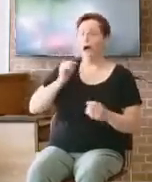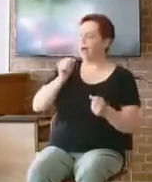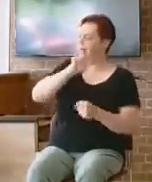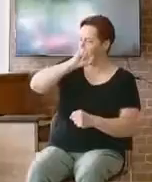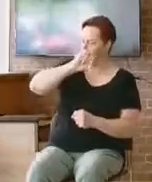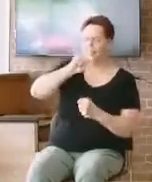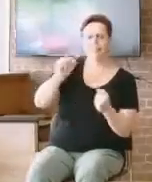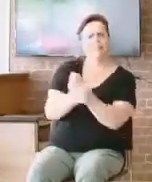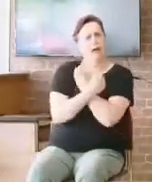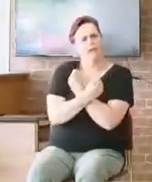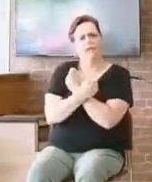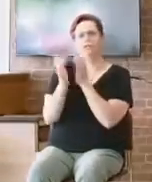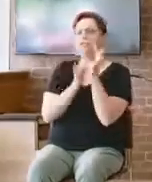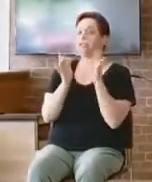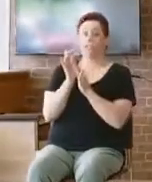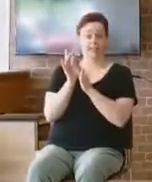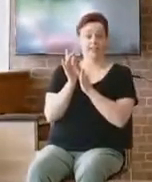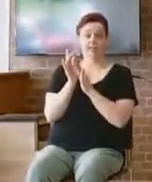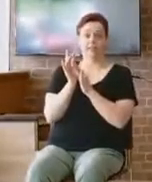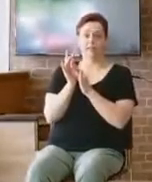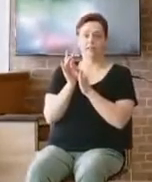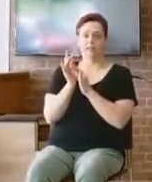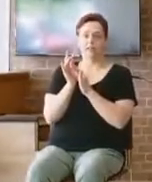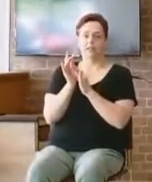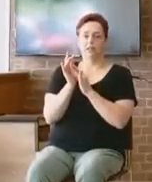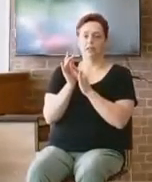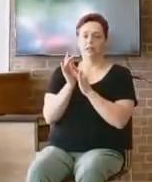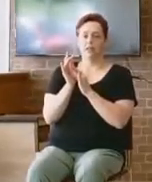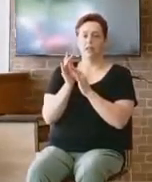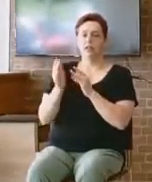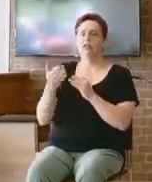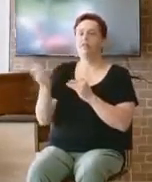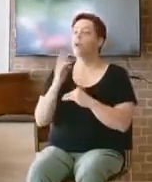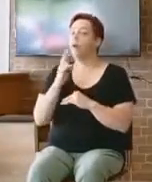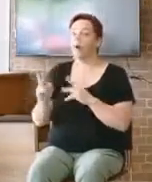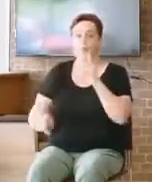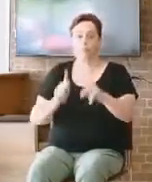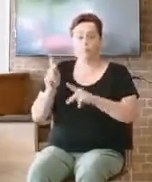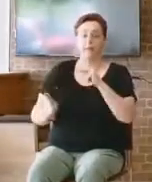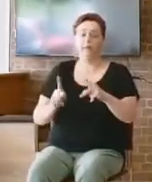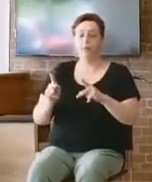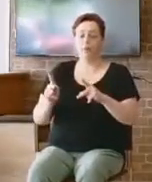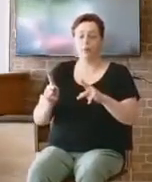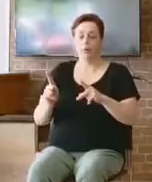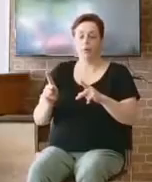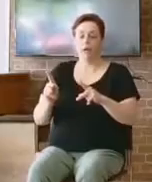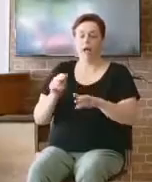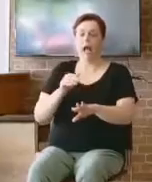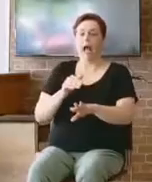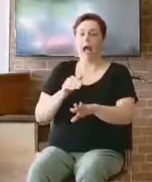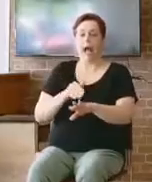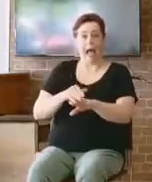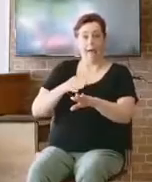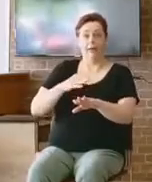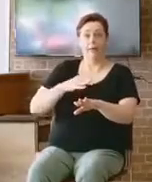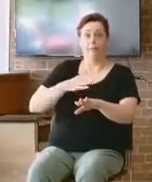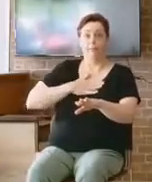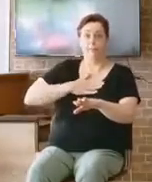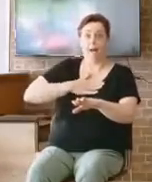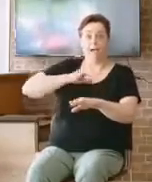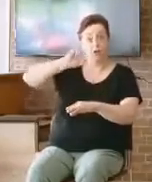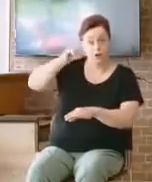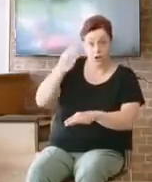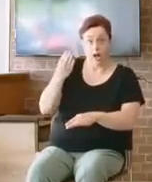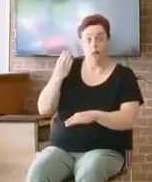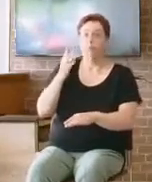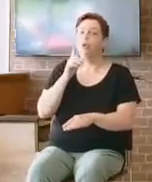hated church people. But because I haven't put them down for what they believe, I just love them through